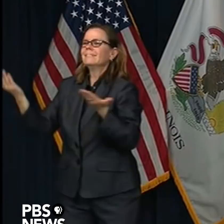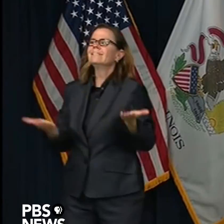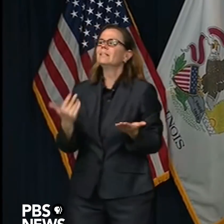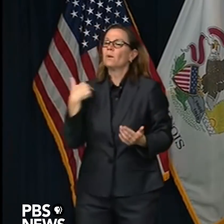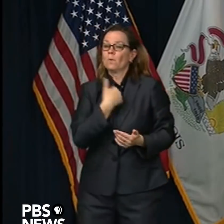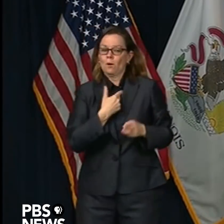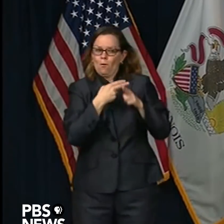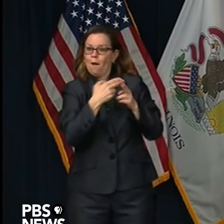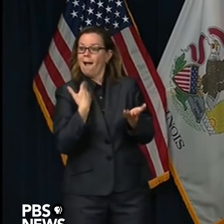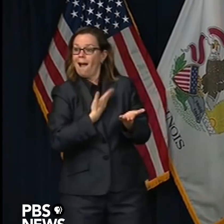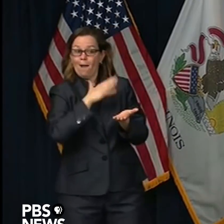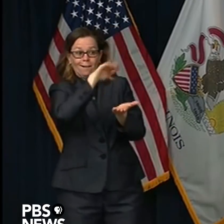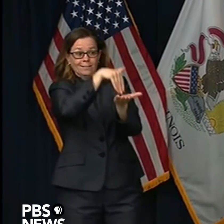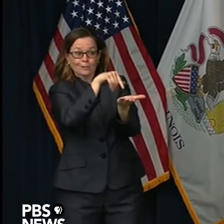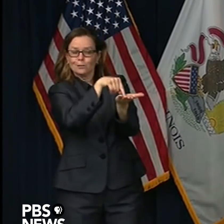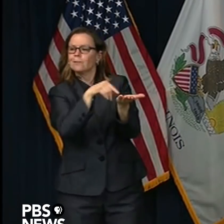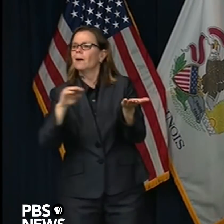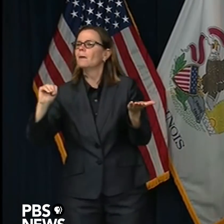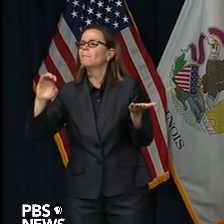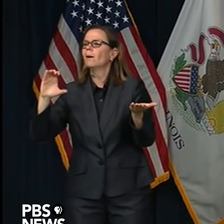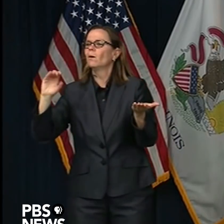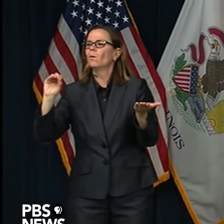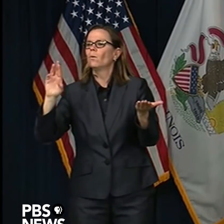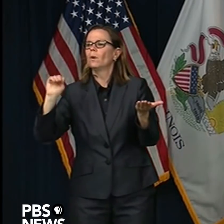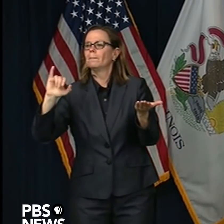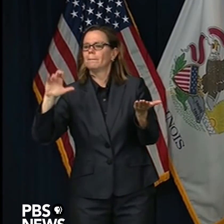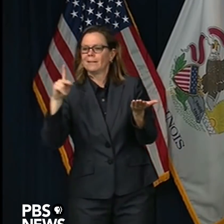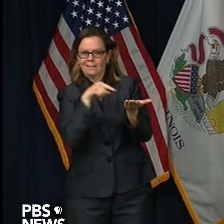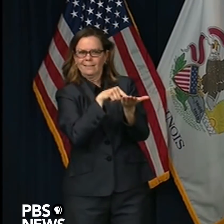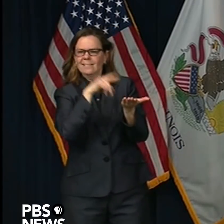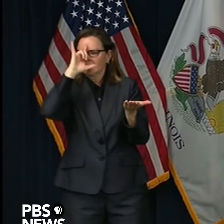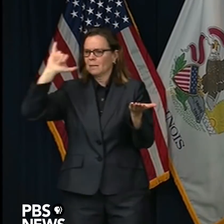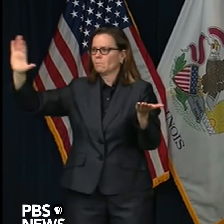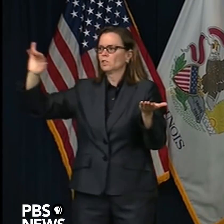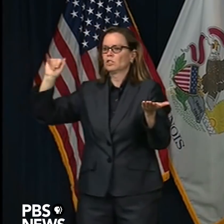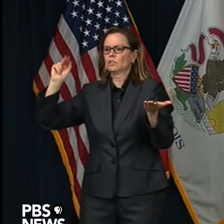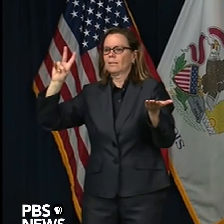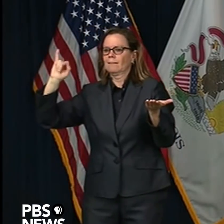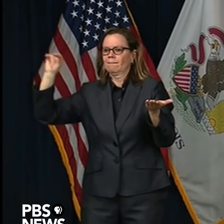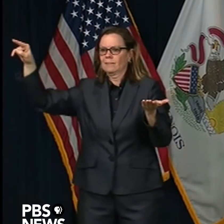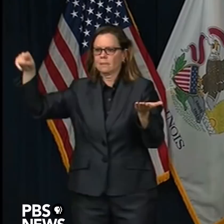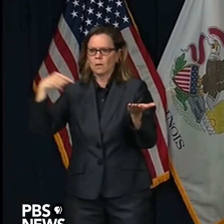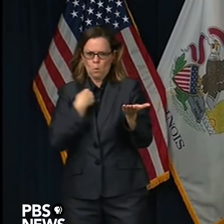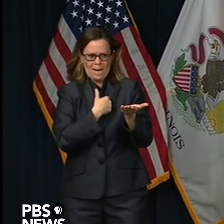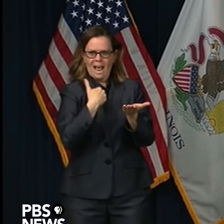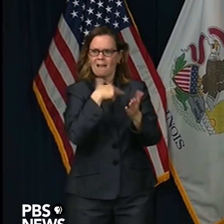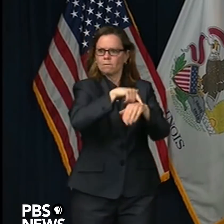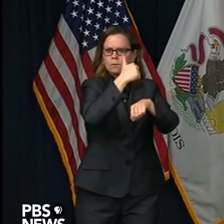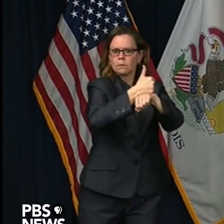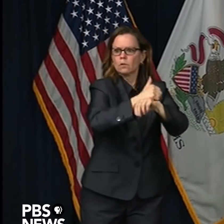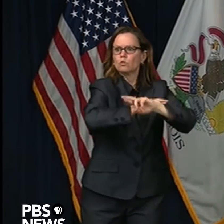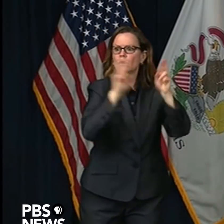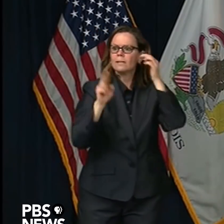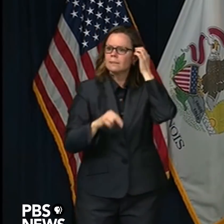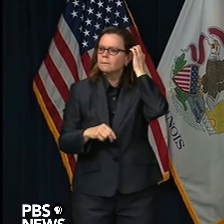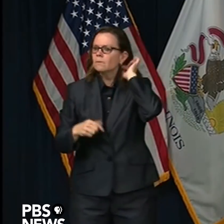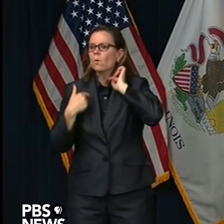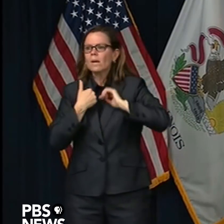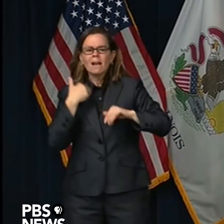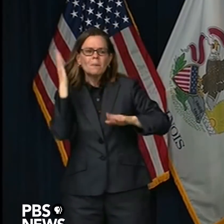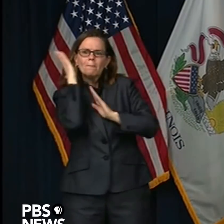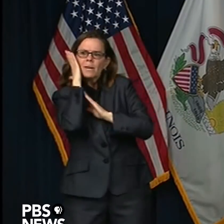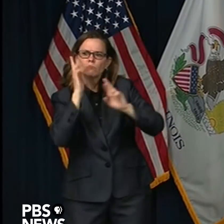And as you know, we have many more sites that were spinning up in the event that we have a need for them. So